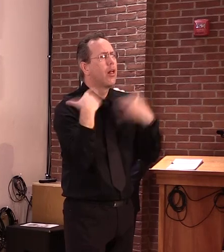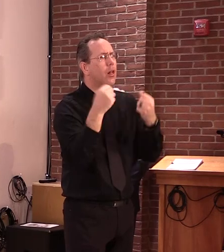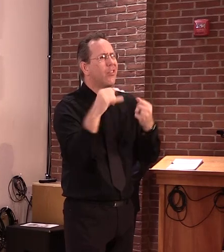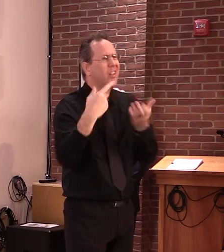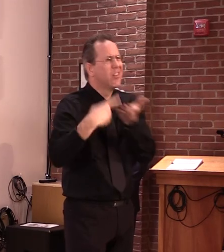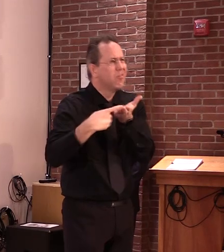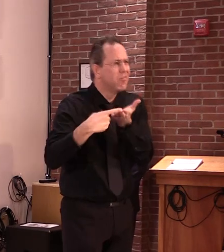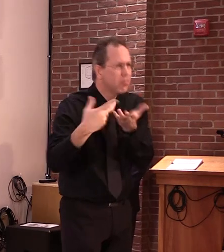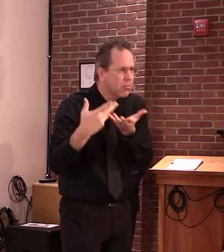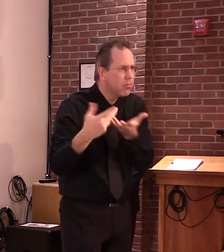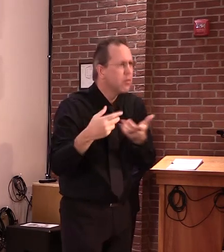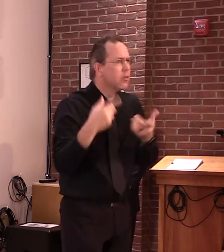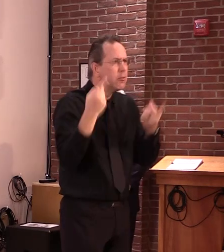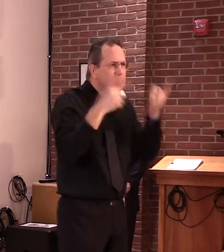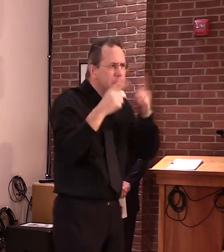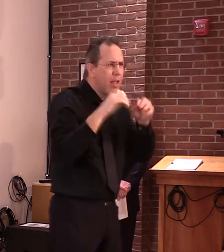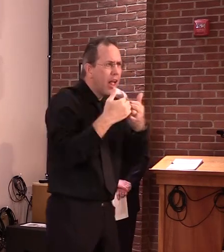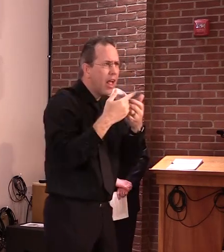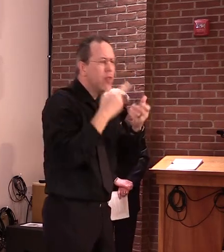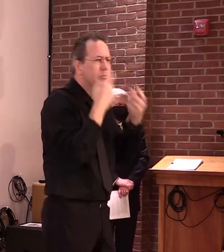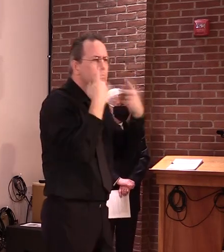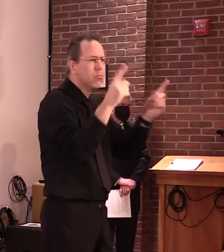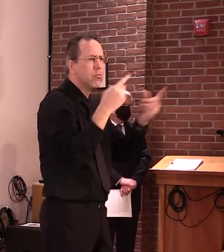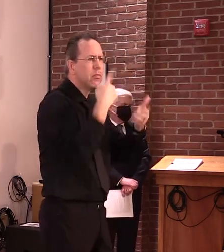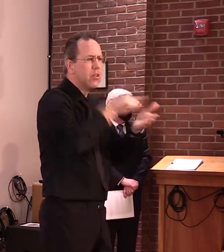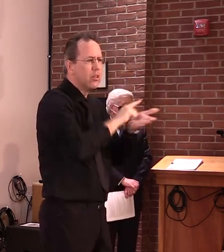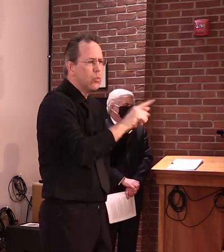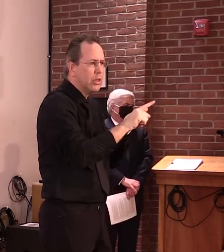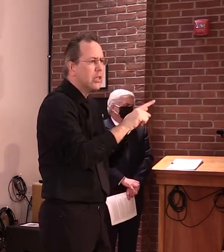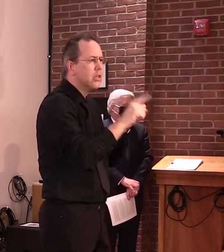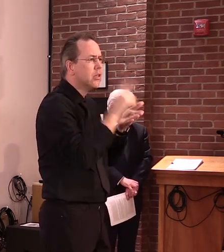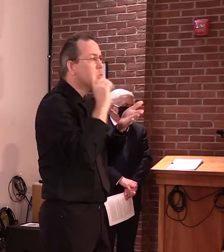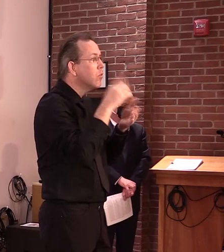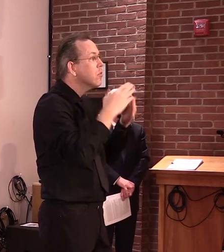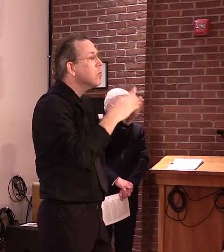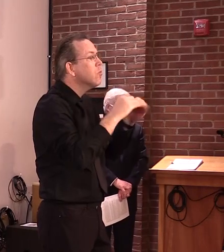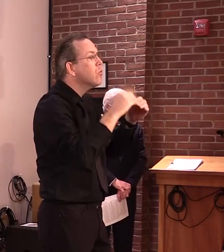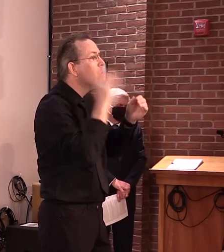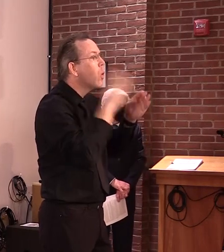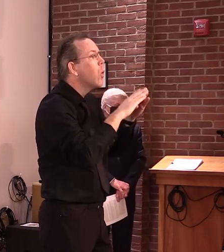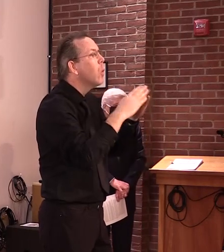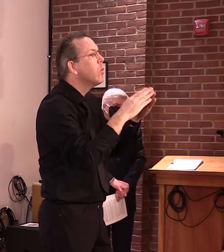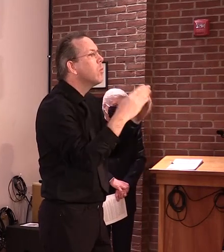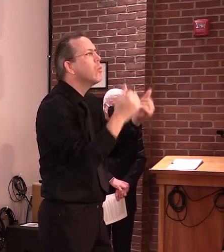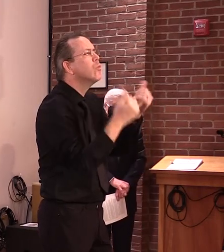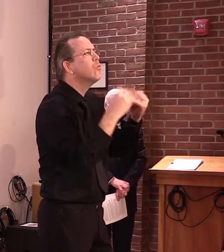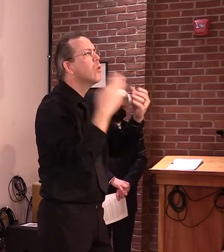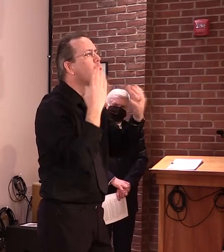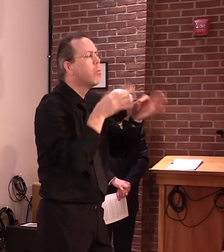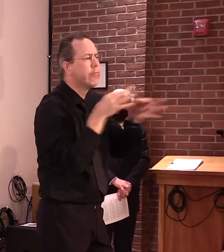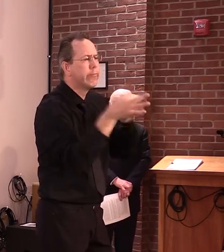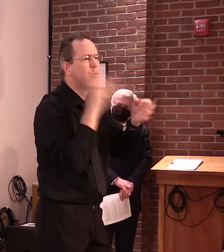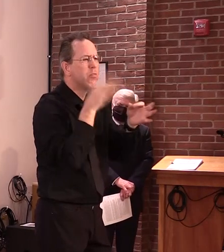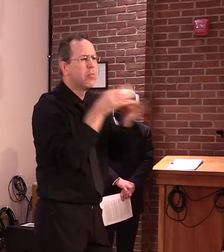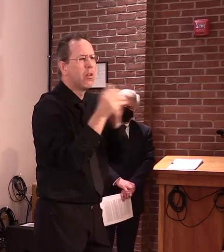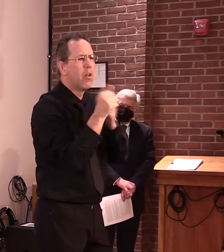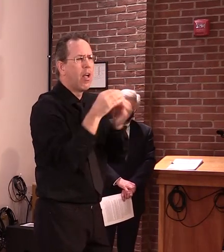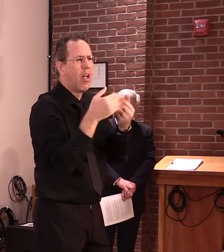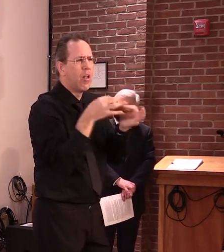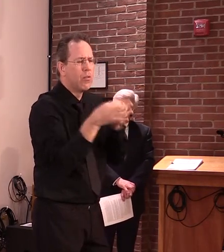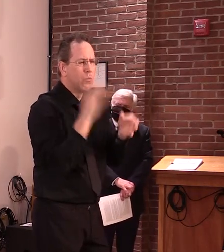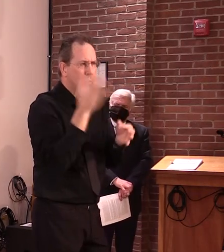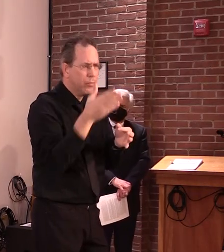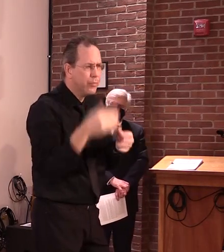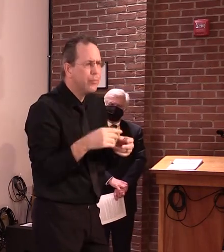one week from today on May 18th. It's important to note that when we do reopen,